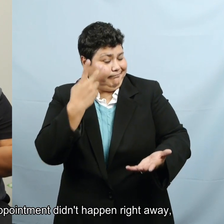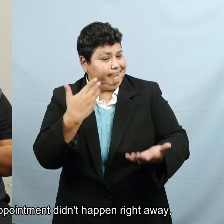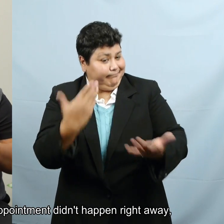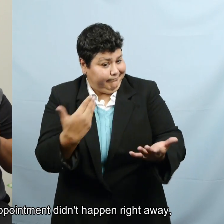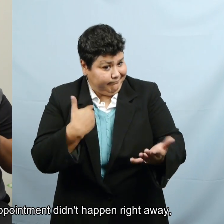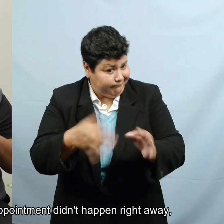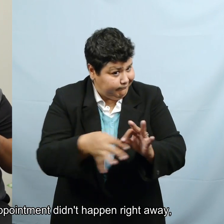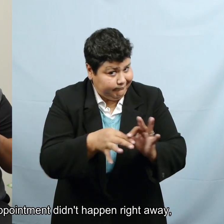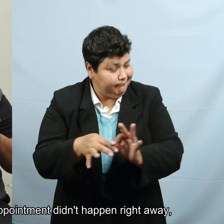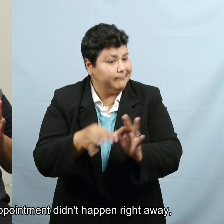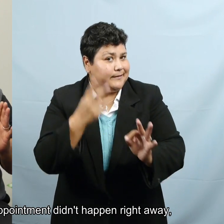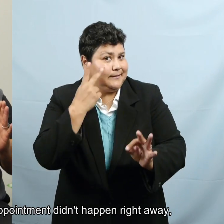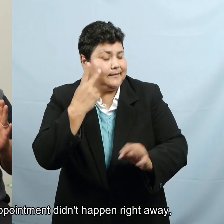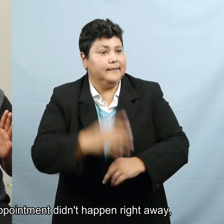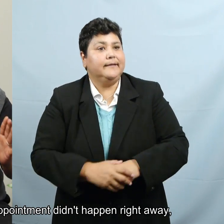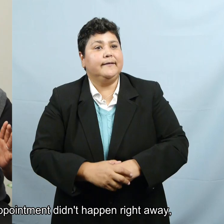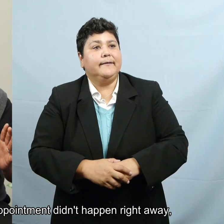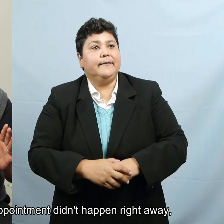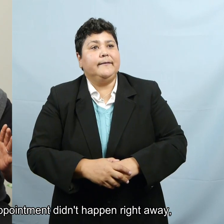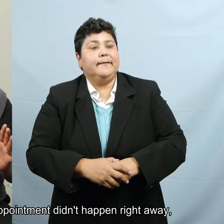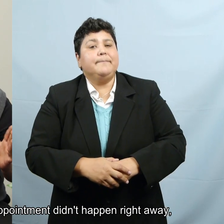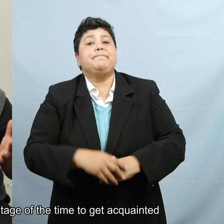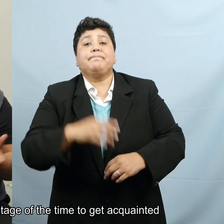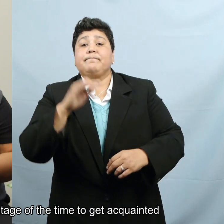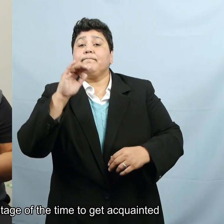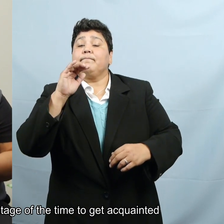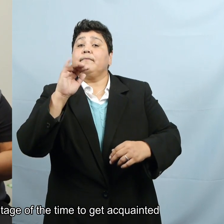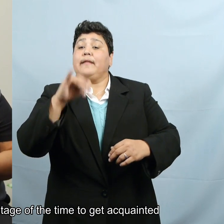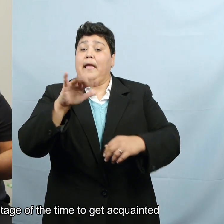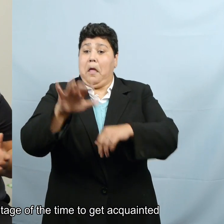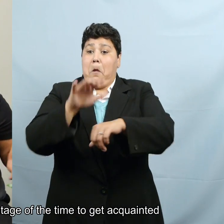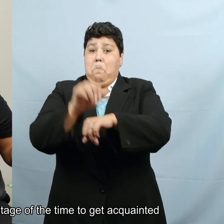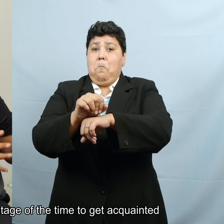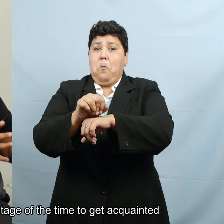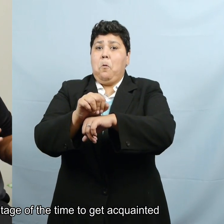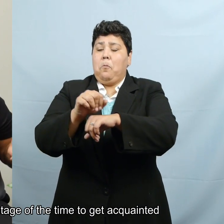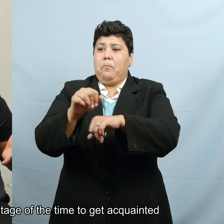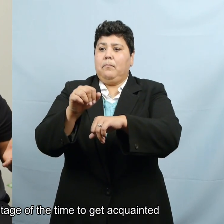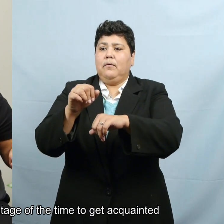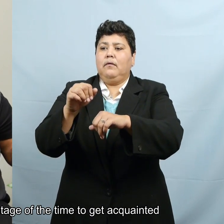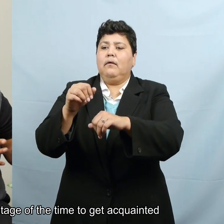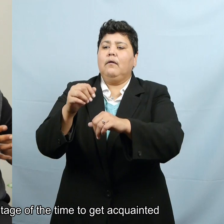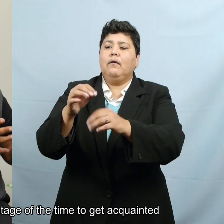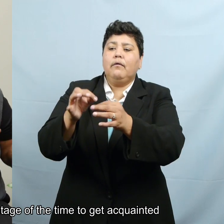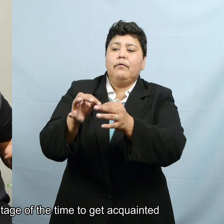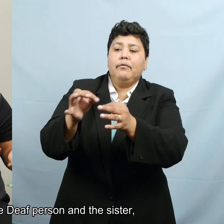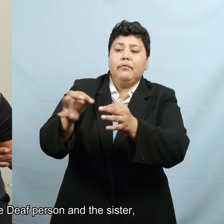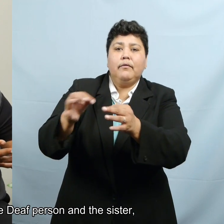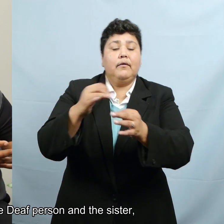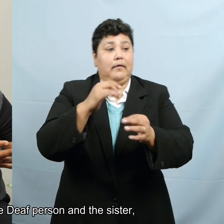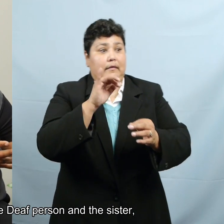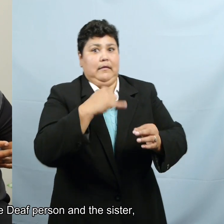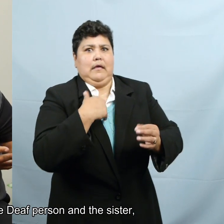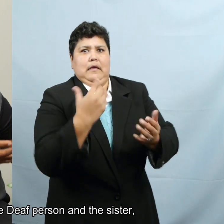-conference, I, because the appointment didn't happen right away, I took advantage of the time to, to get acquainted with the deaf person